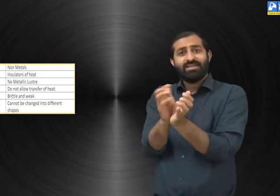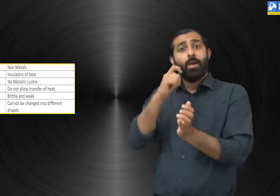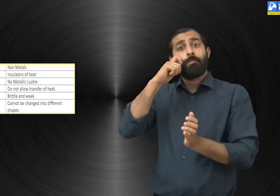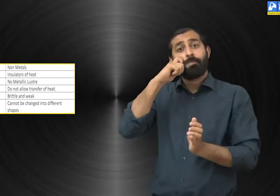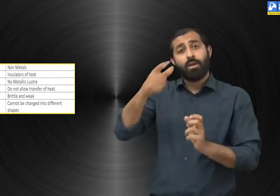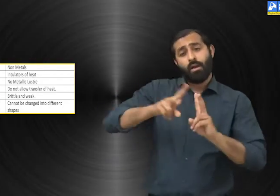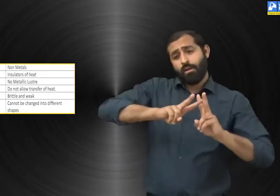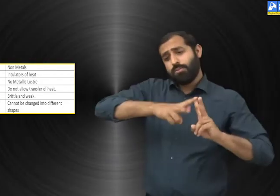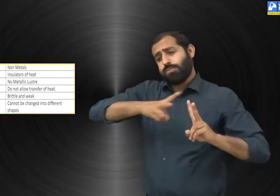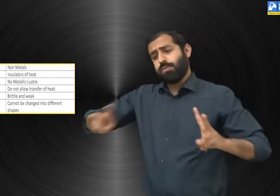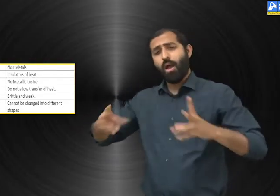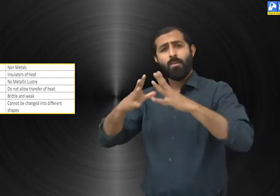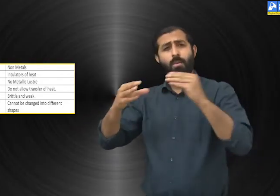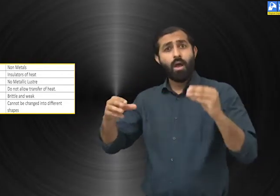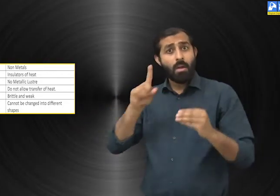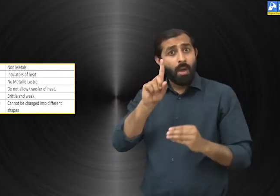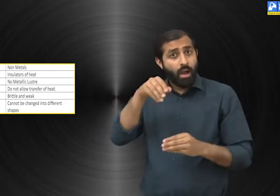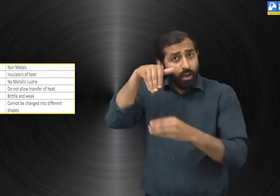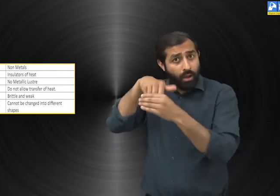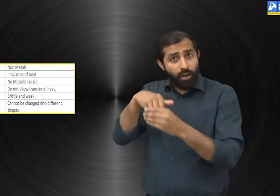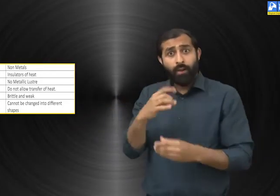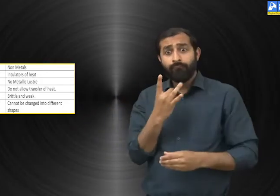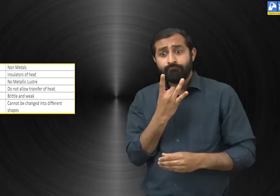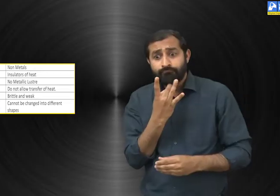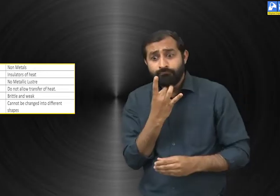any of the physical properties of metals.